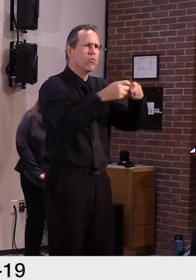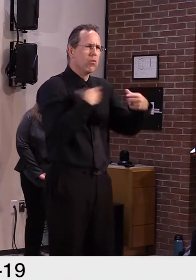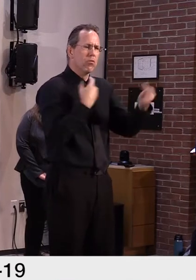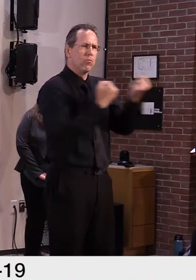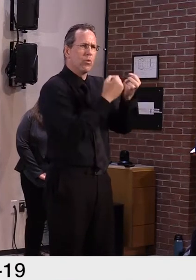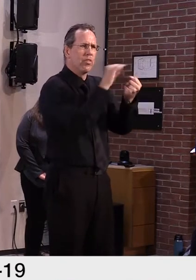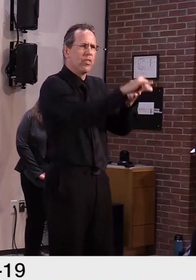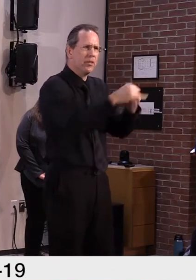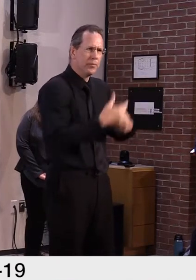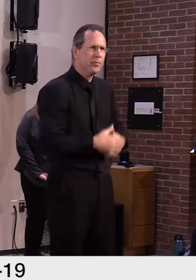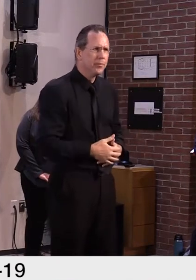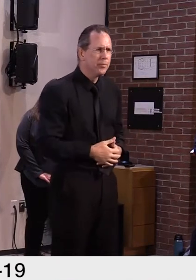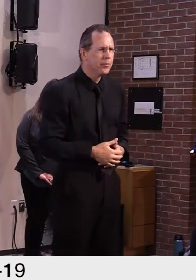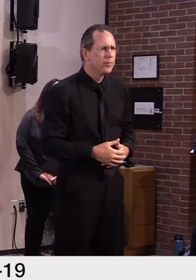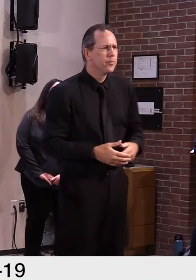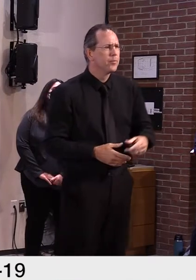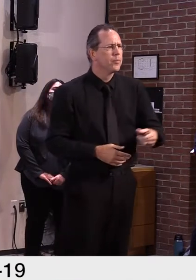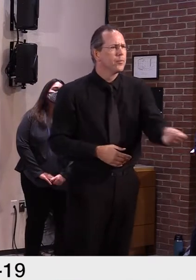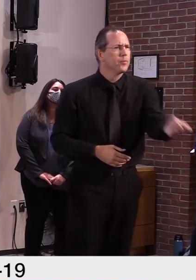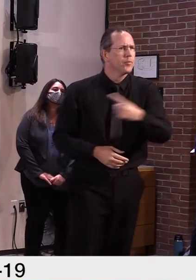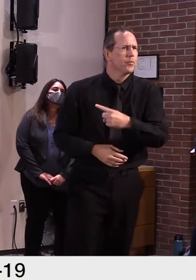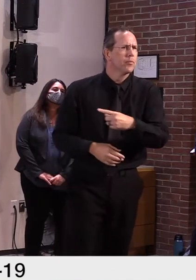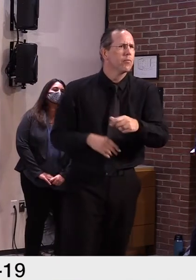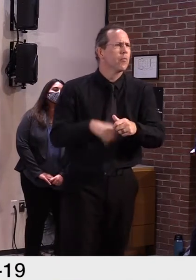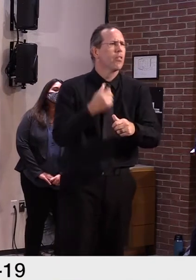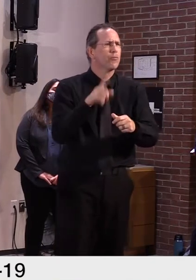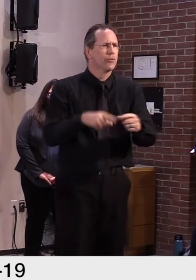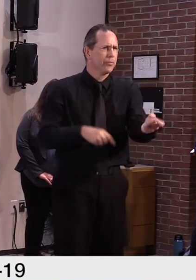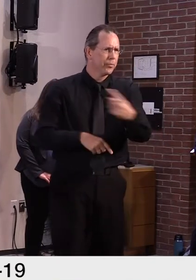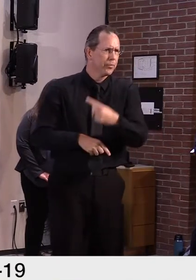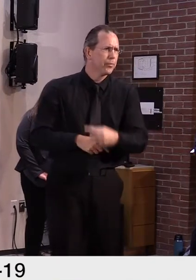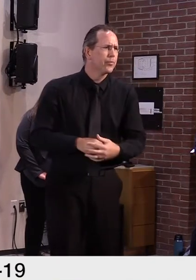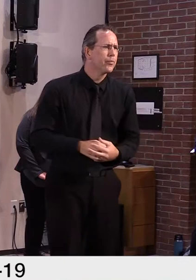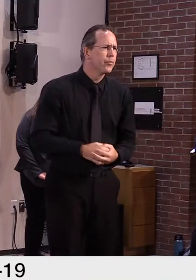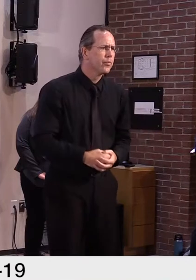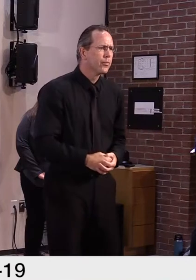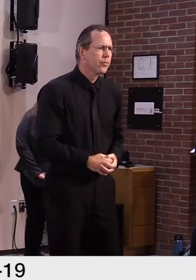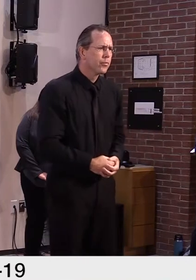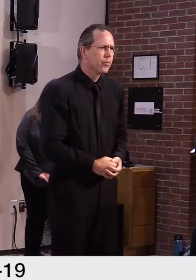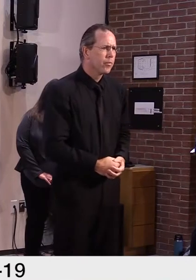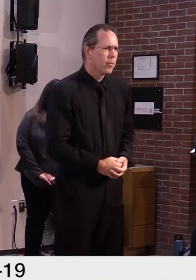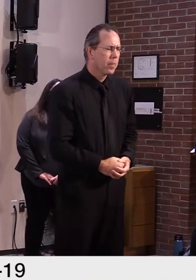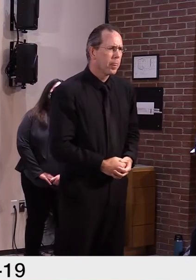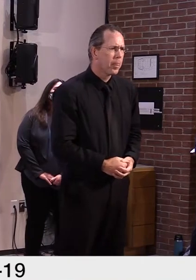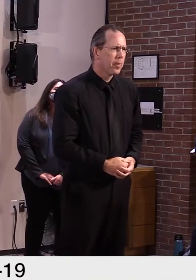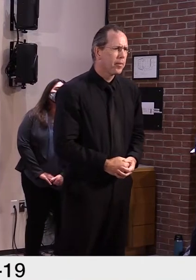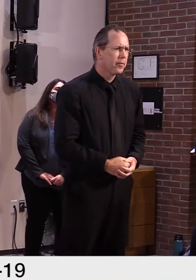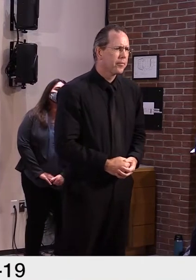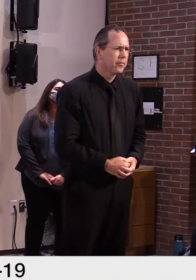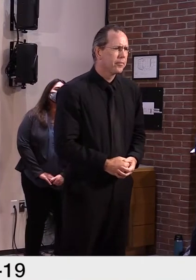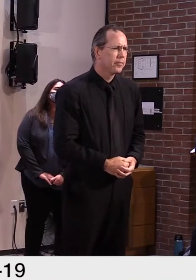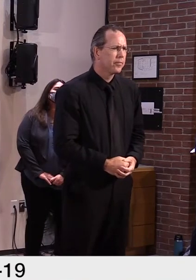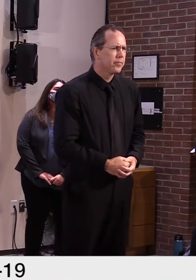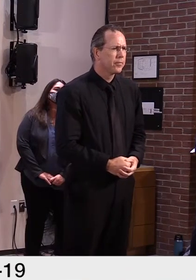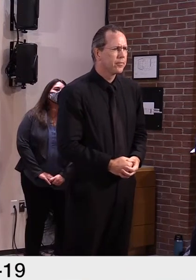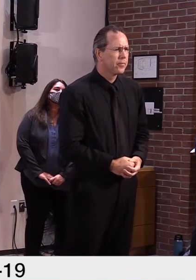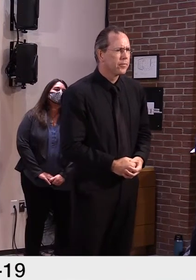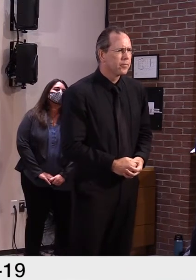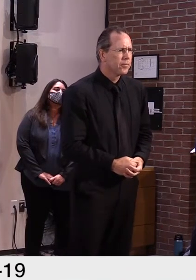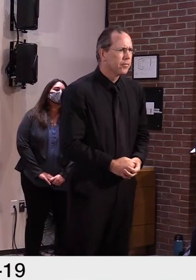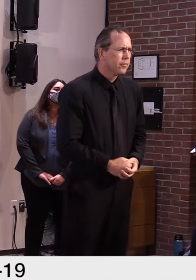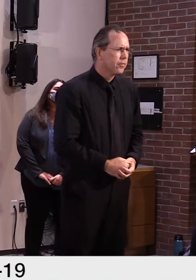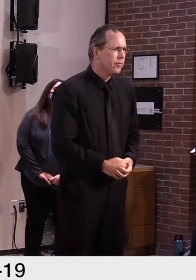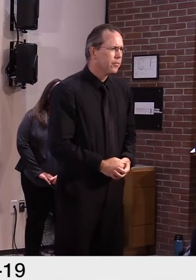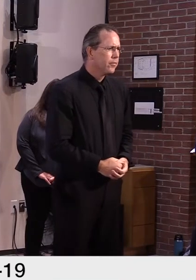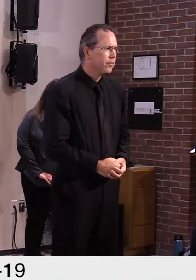in at least 30 years a question of whether or not we were going to have a